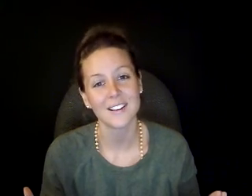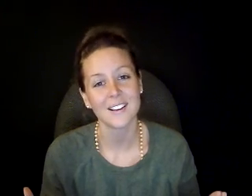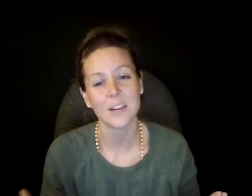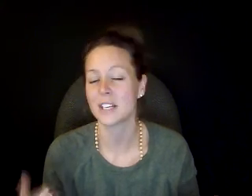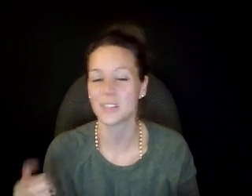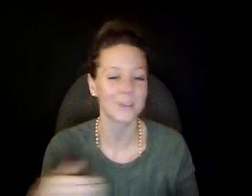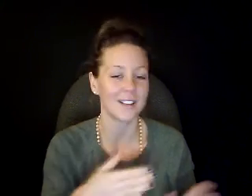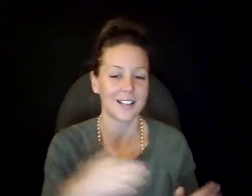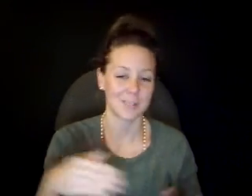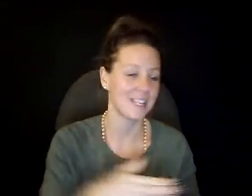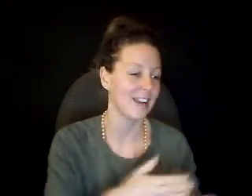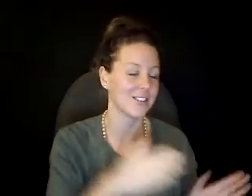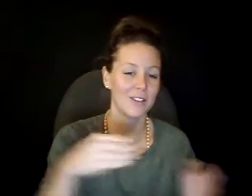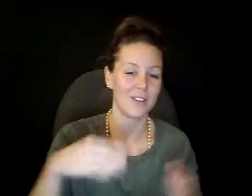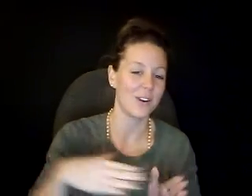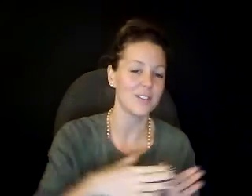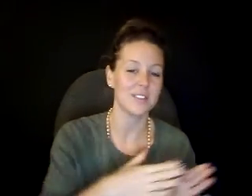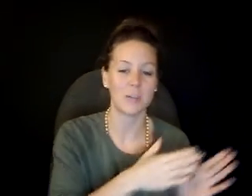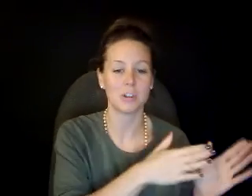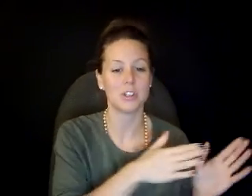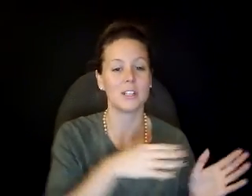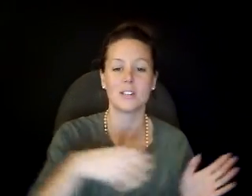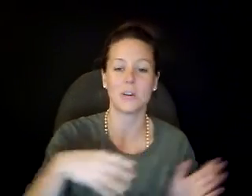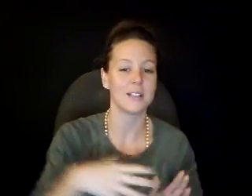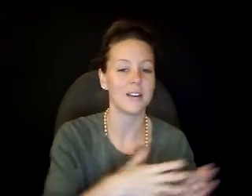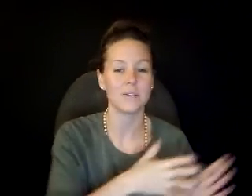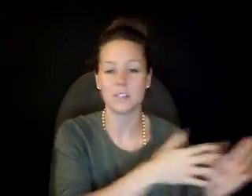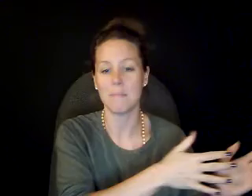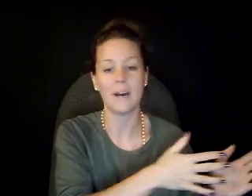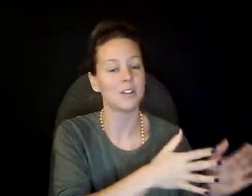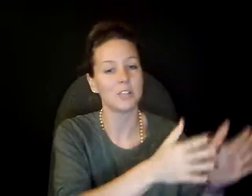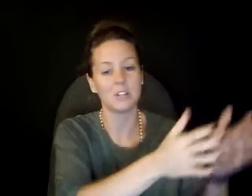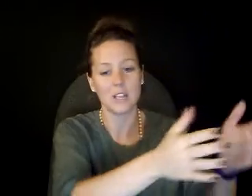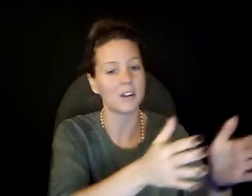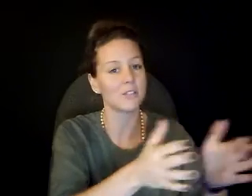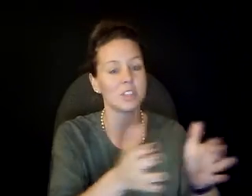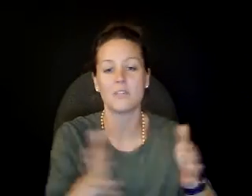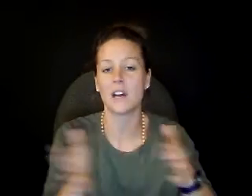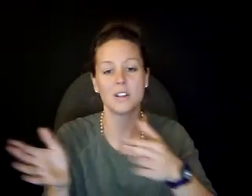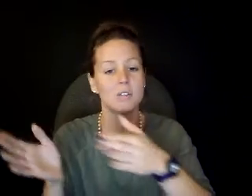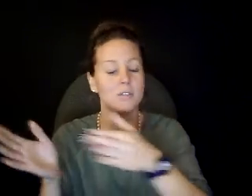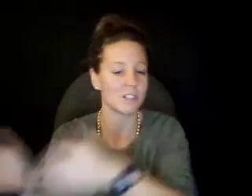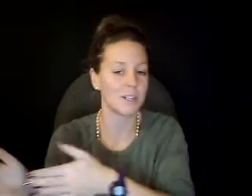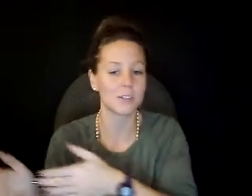And we get to realize as we take ourselves on all these separate journeys, going down to the mad careers, the artificial values, the special